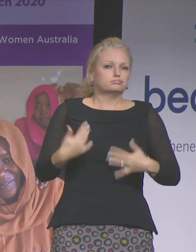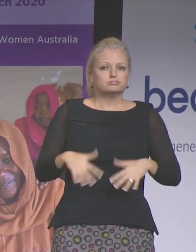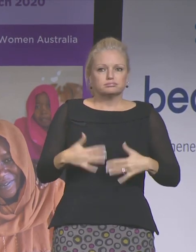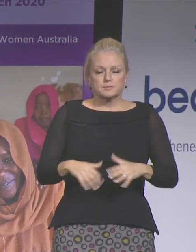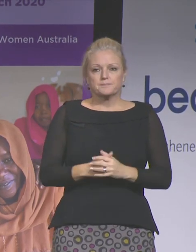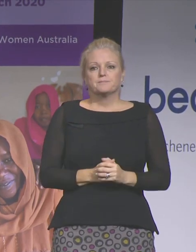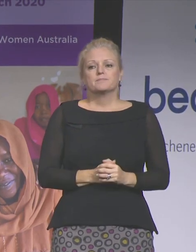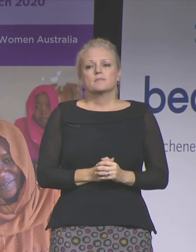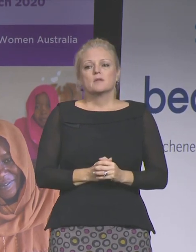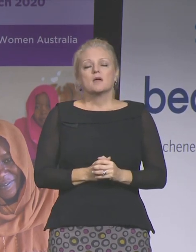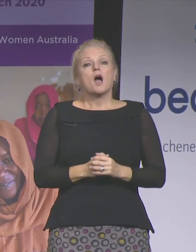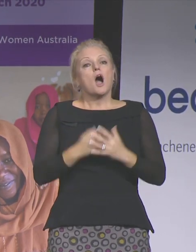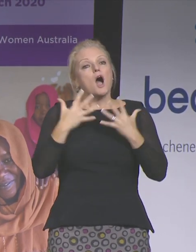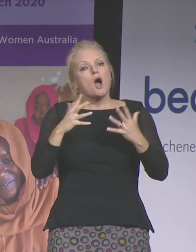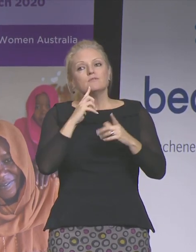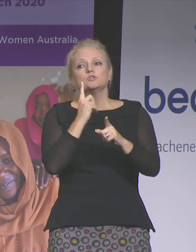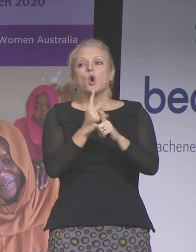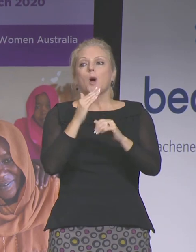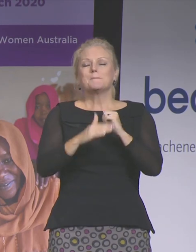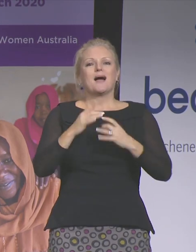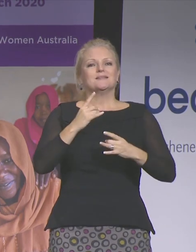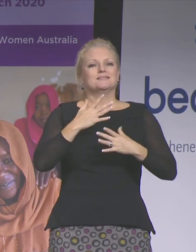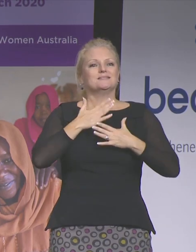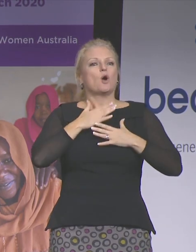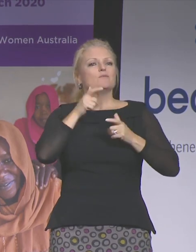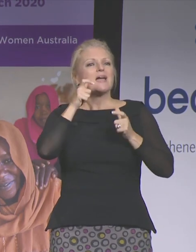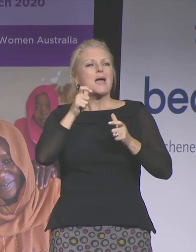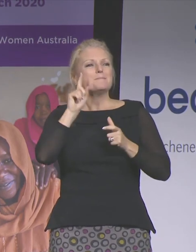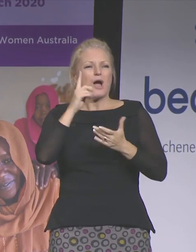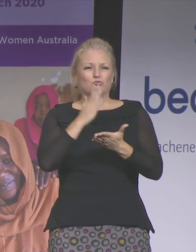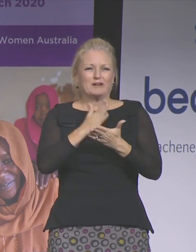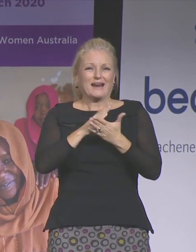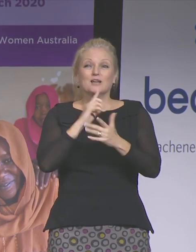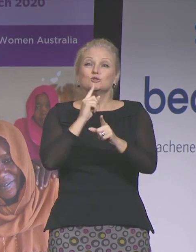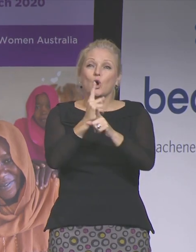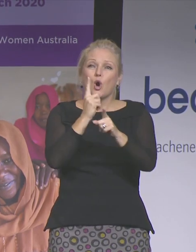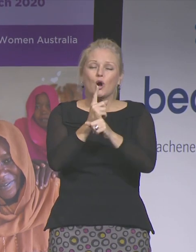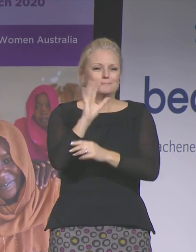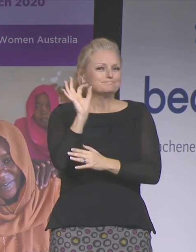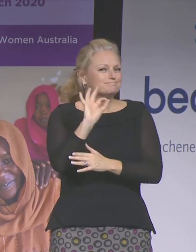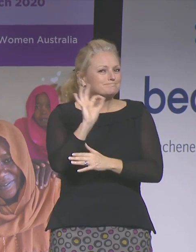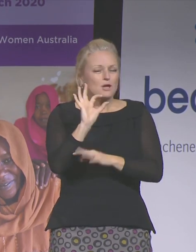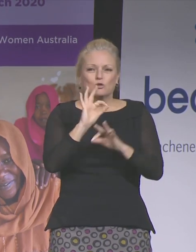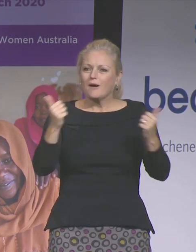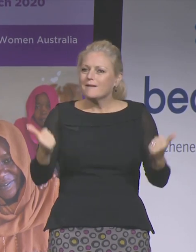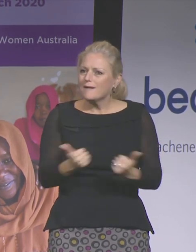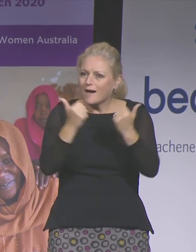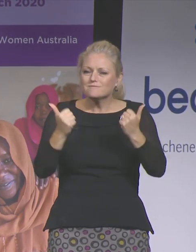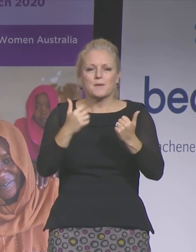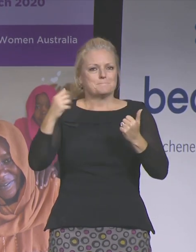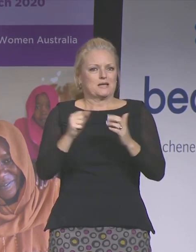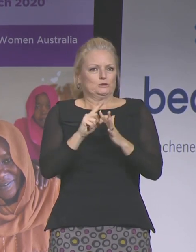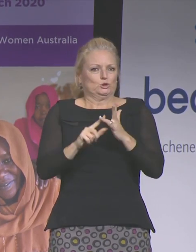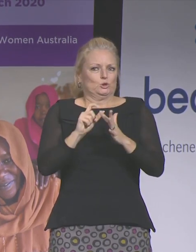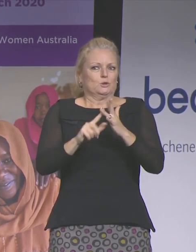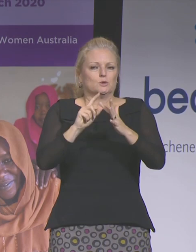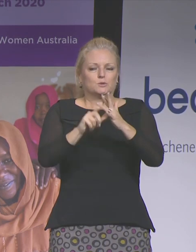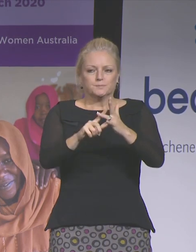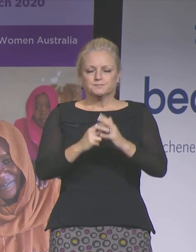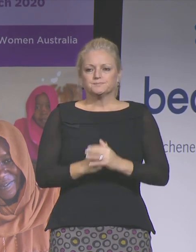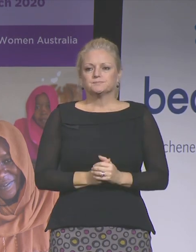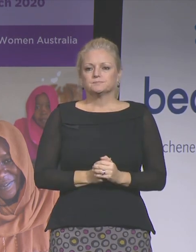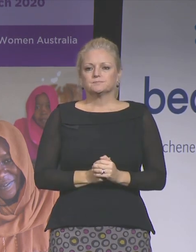importance of self-care, but words are cheap. It's the actions we take which speak volumes about who we are.